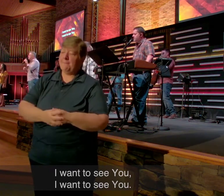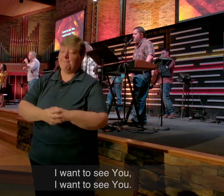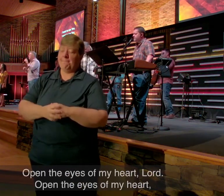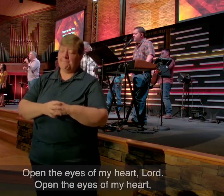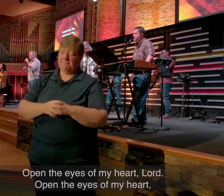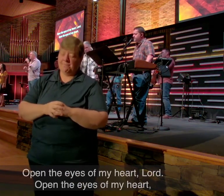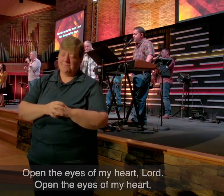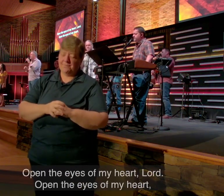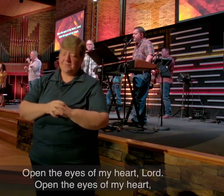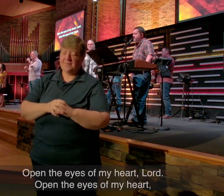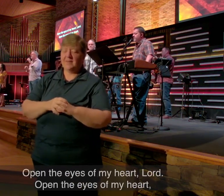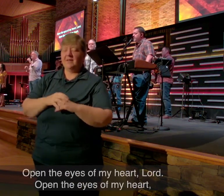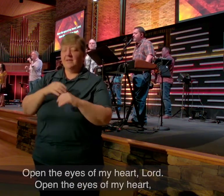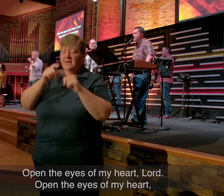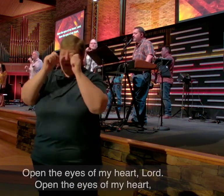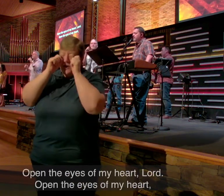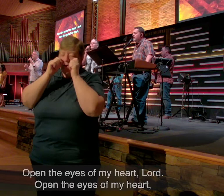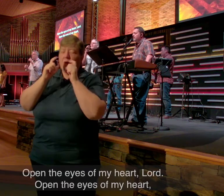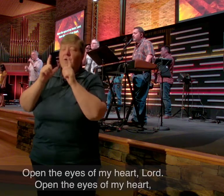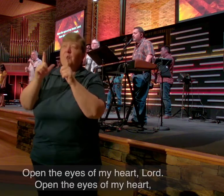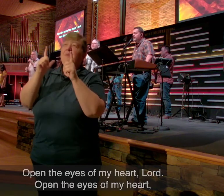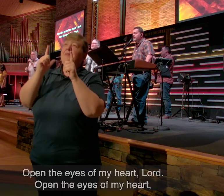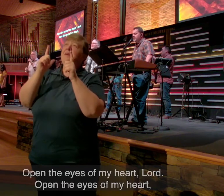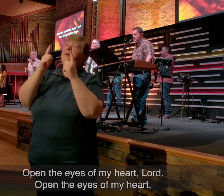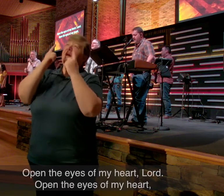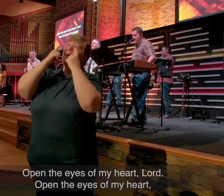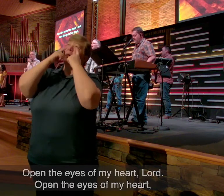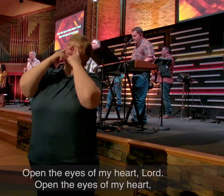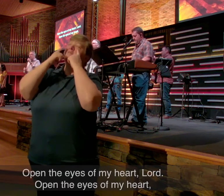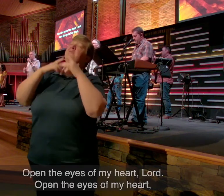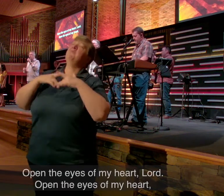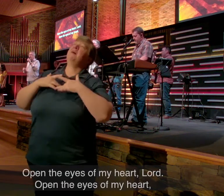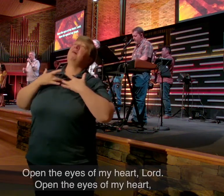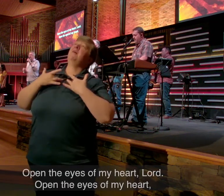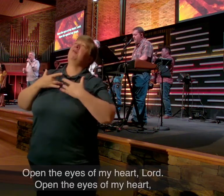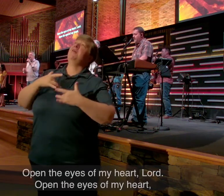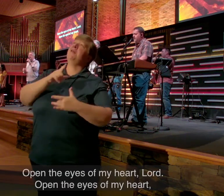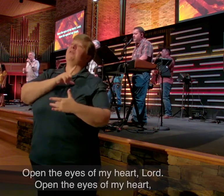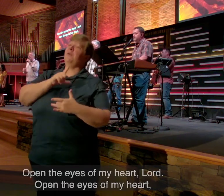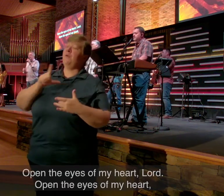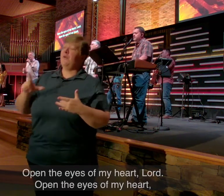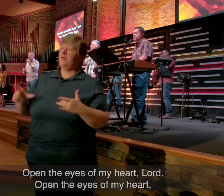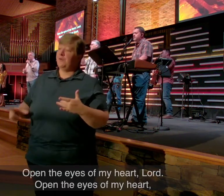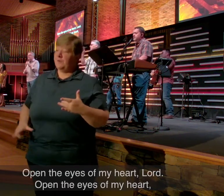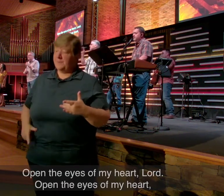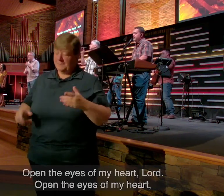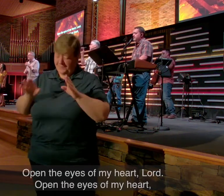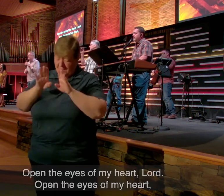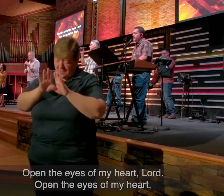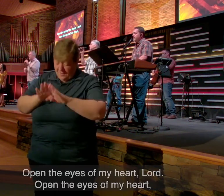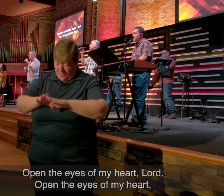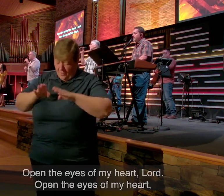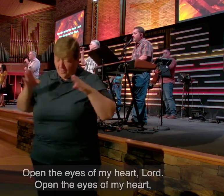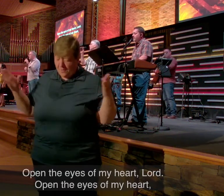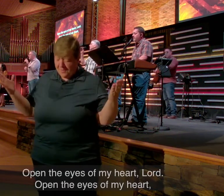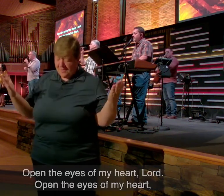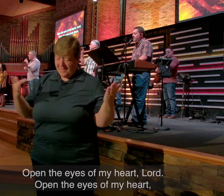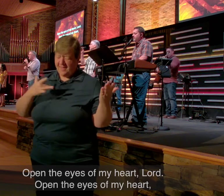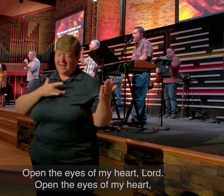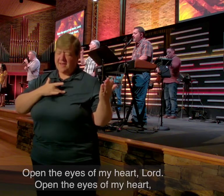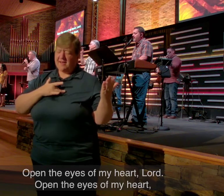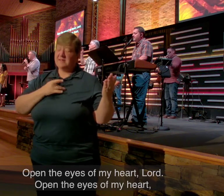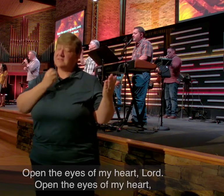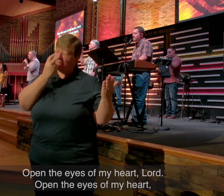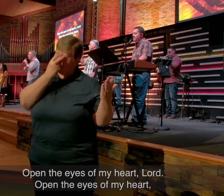Open our eyes, Lord. Open the eyes of my heart, Lord. Open the